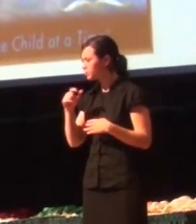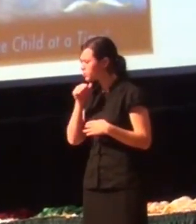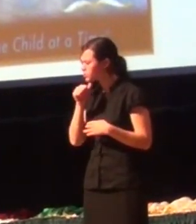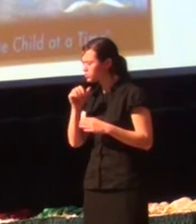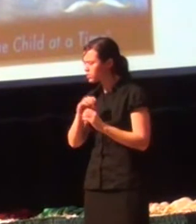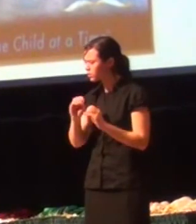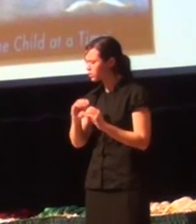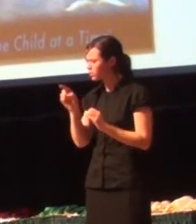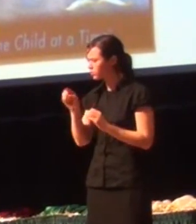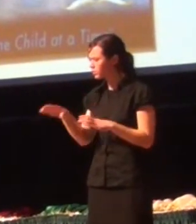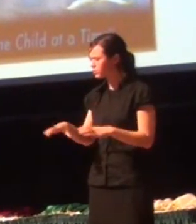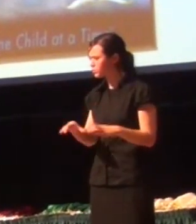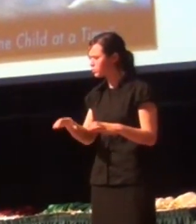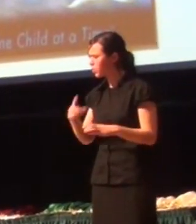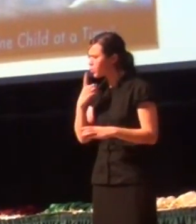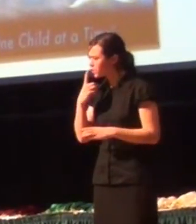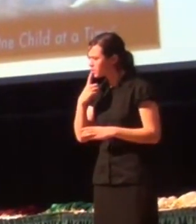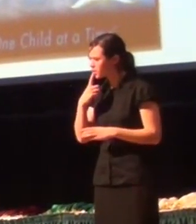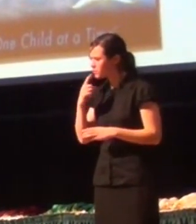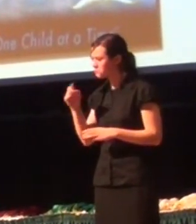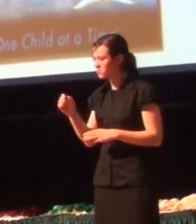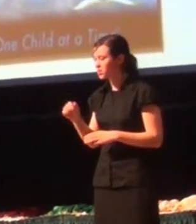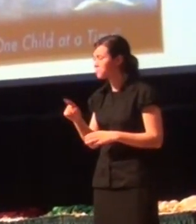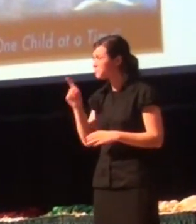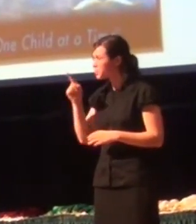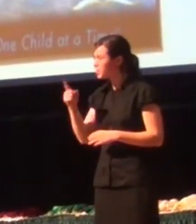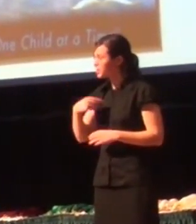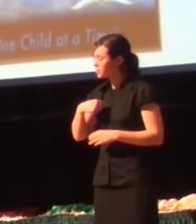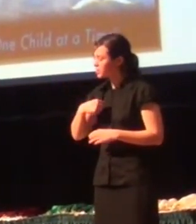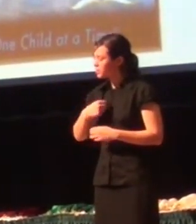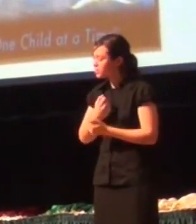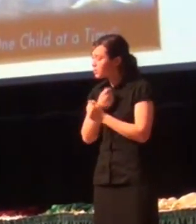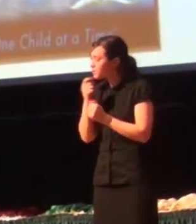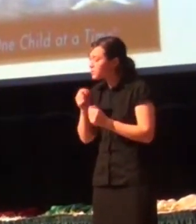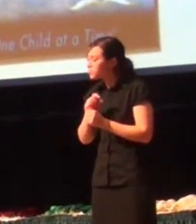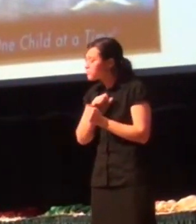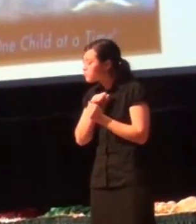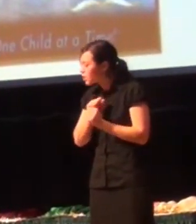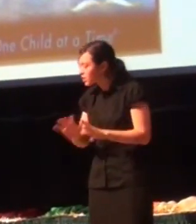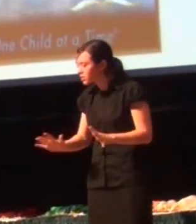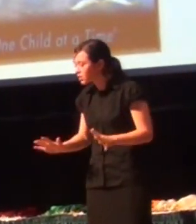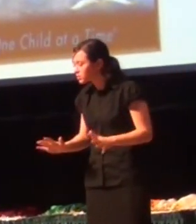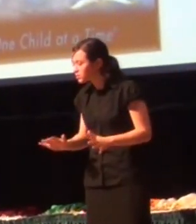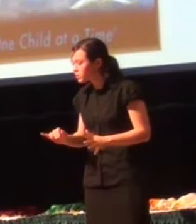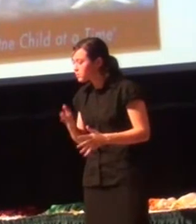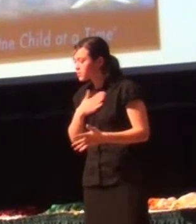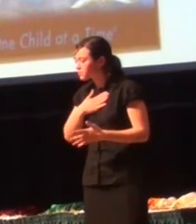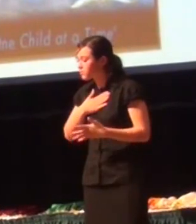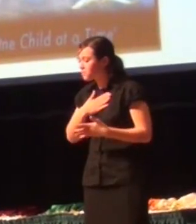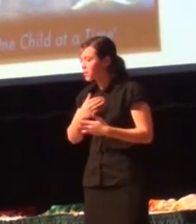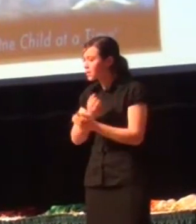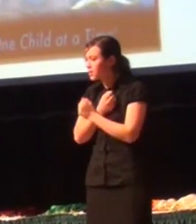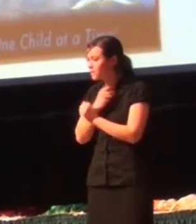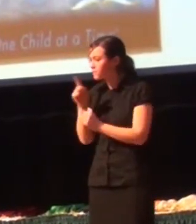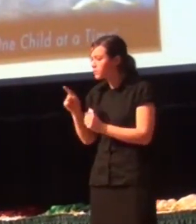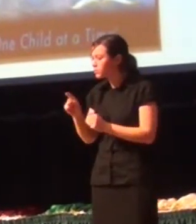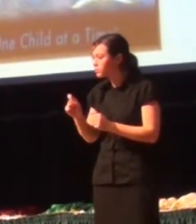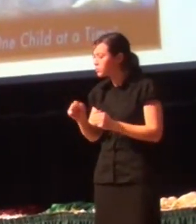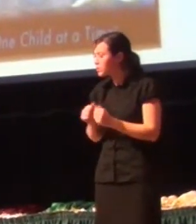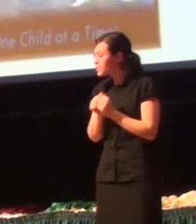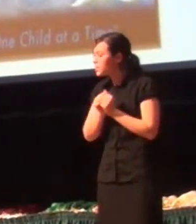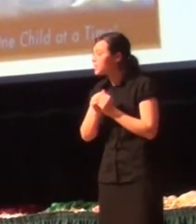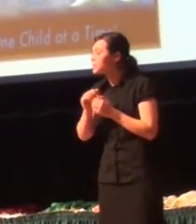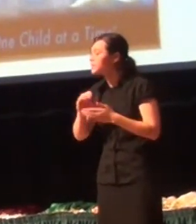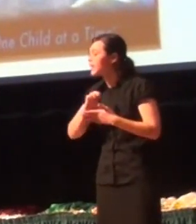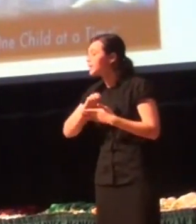that would make me love you any less. Because my love for you is endless. I never said that you would be able to be perfect.